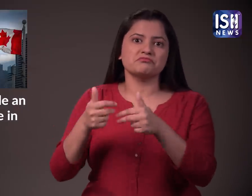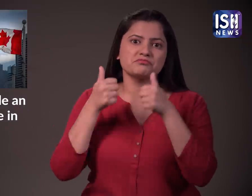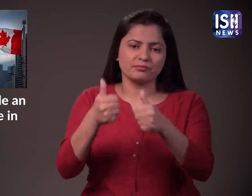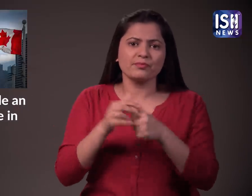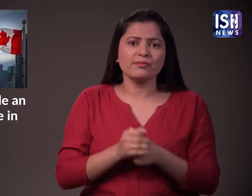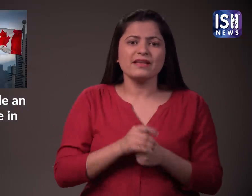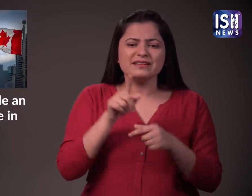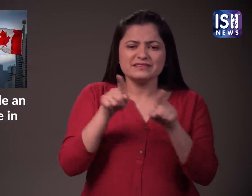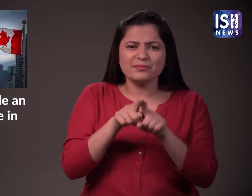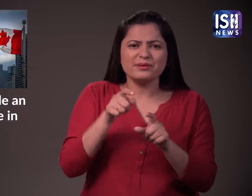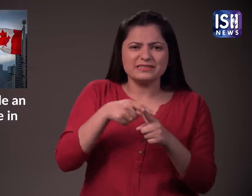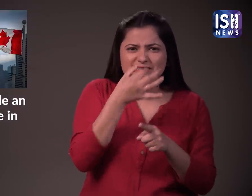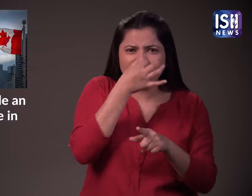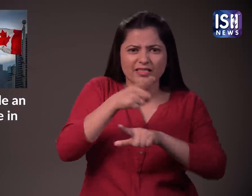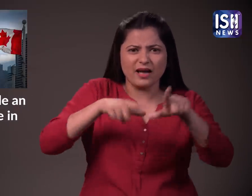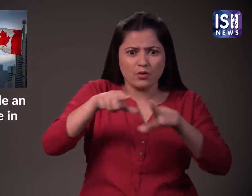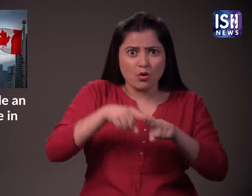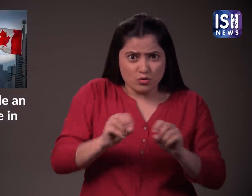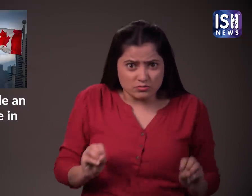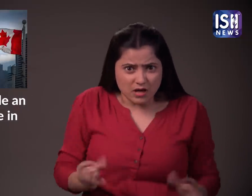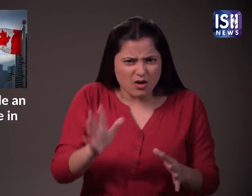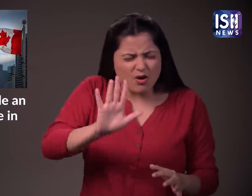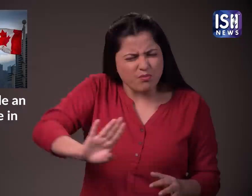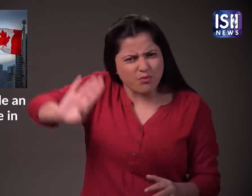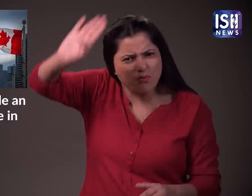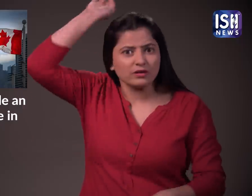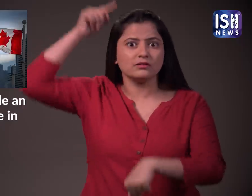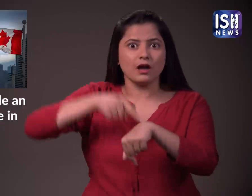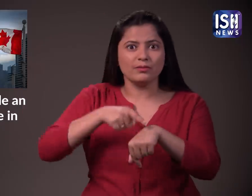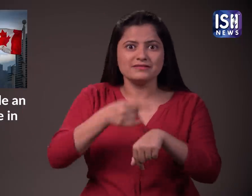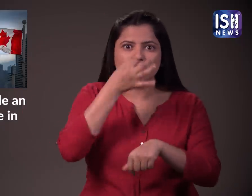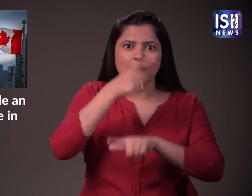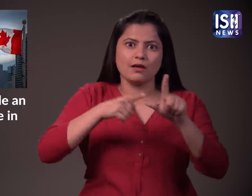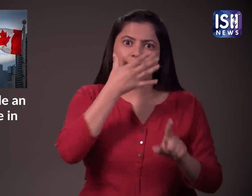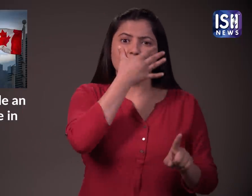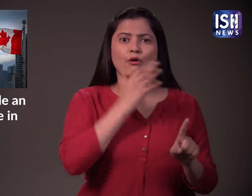Pat Sir said, Sindhi is a beautiful ancient language which must be preserved and respected.